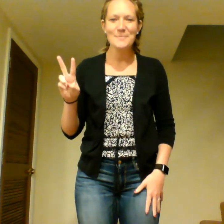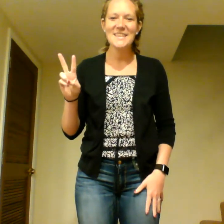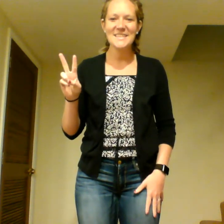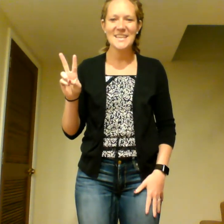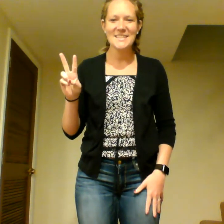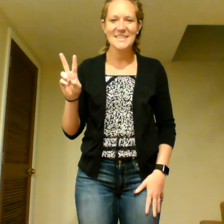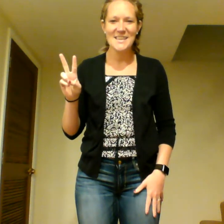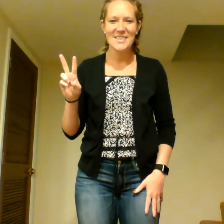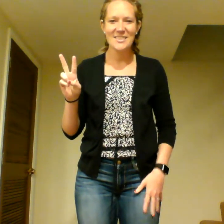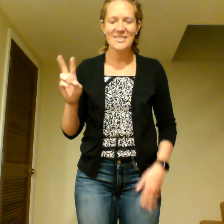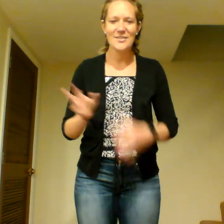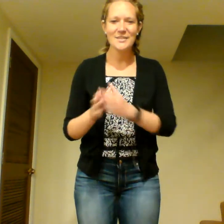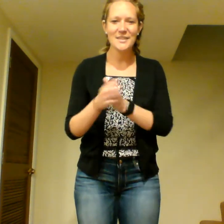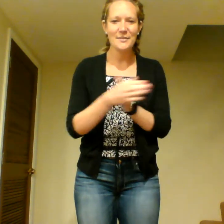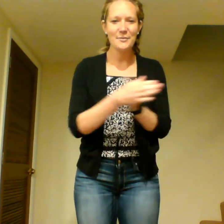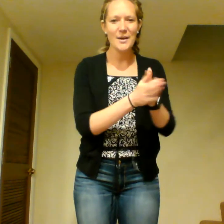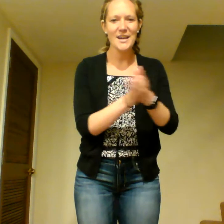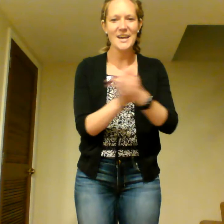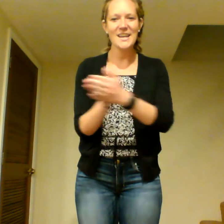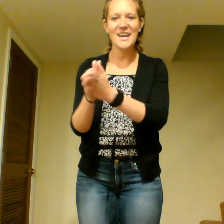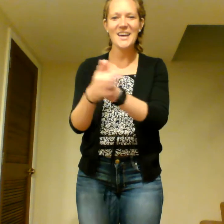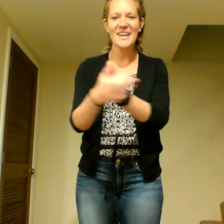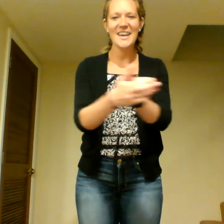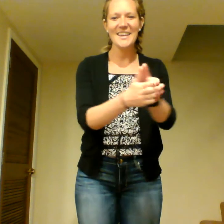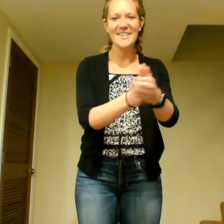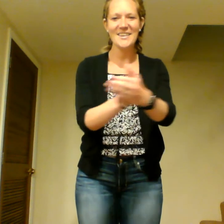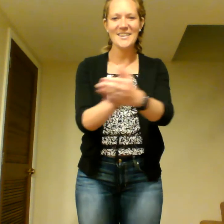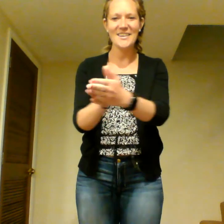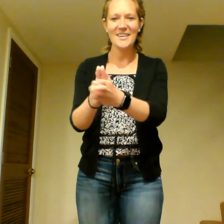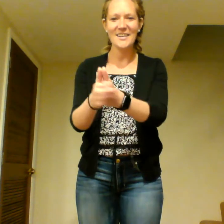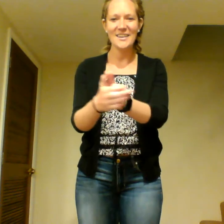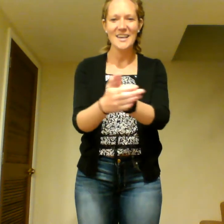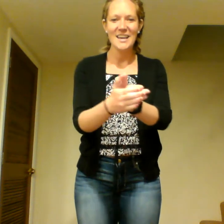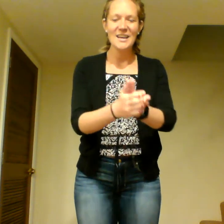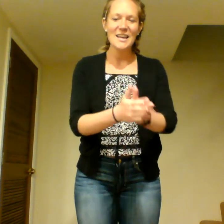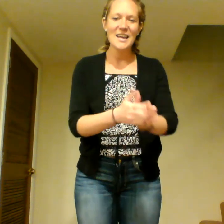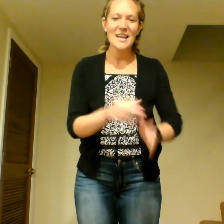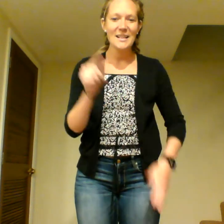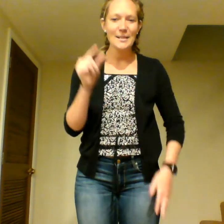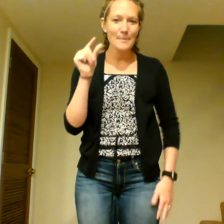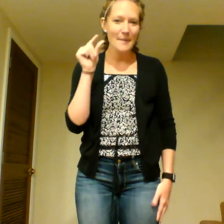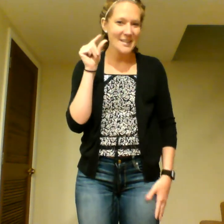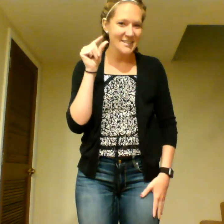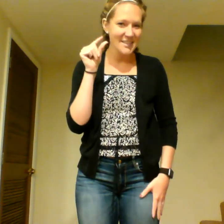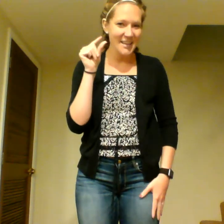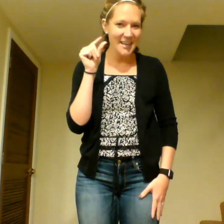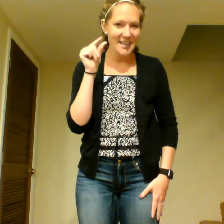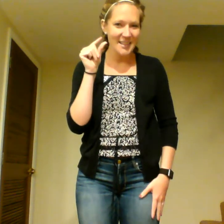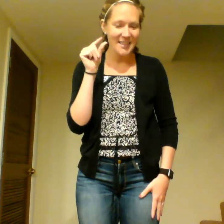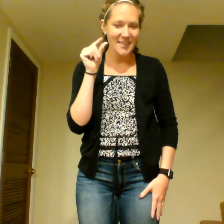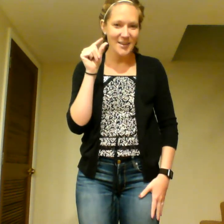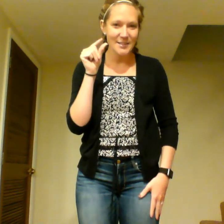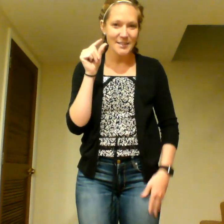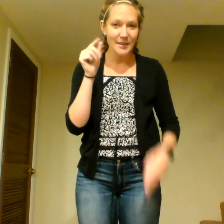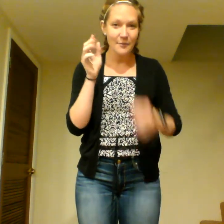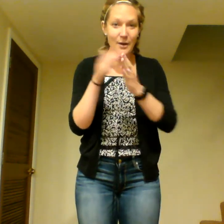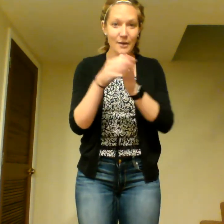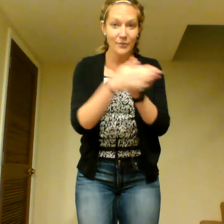Dos pesecitos se fueron a nadar. El más lequito se fue a